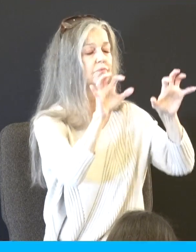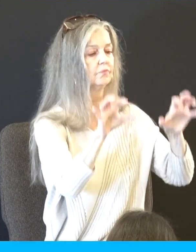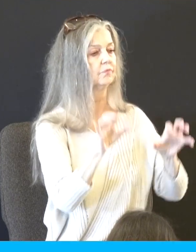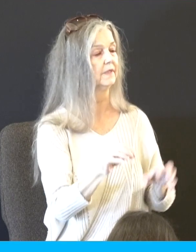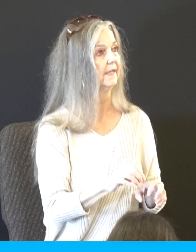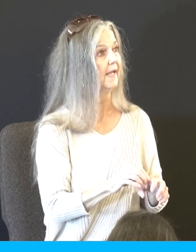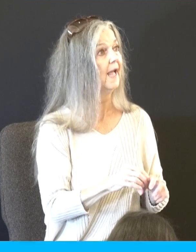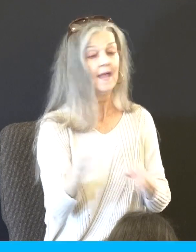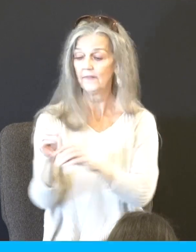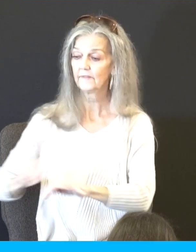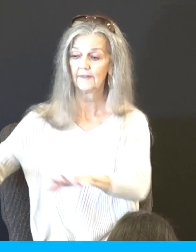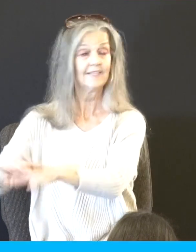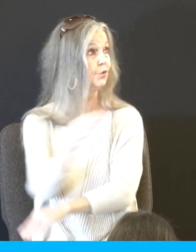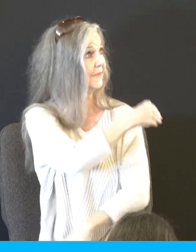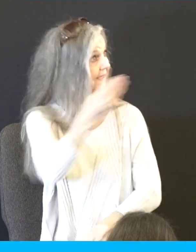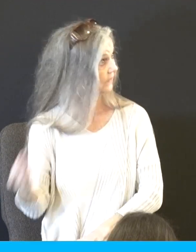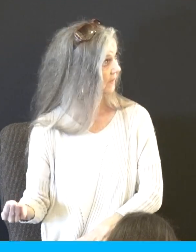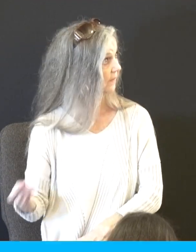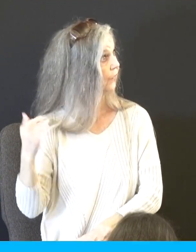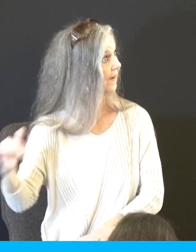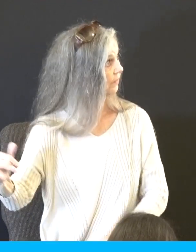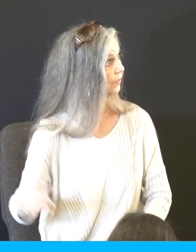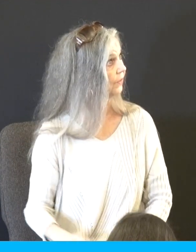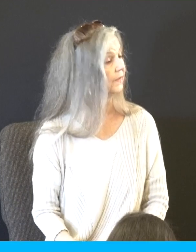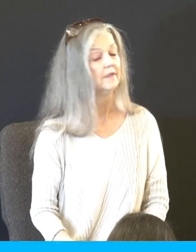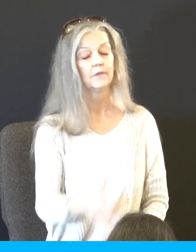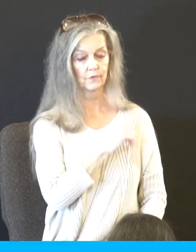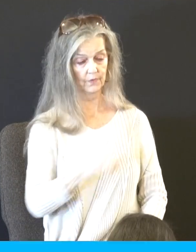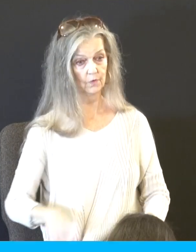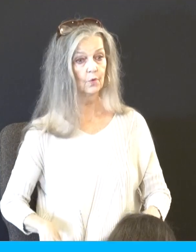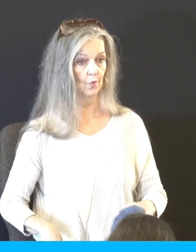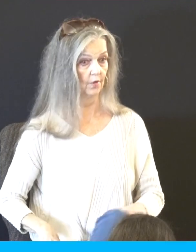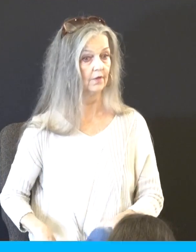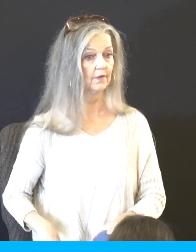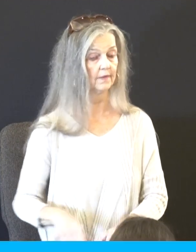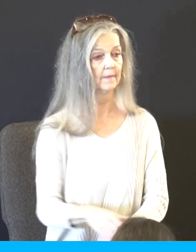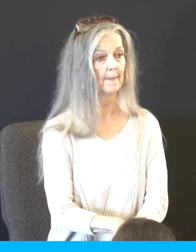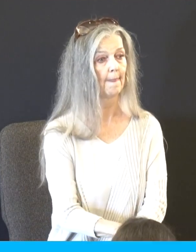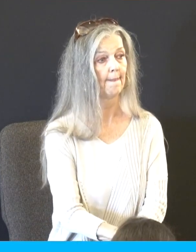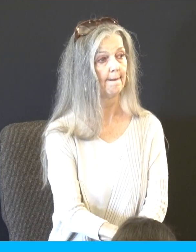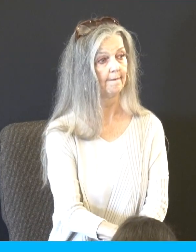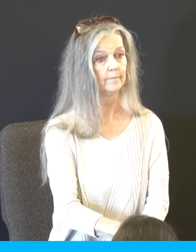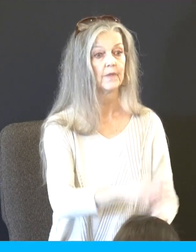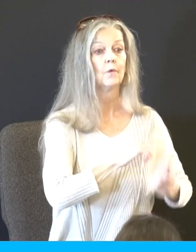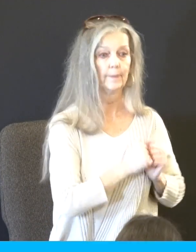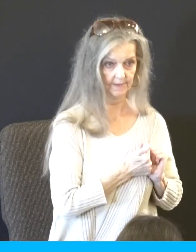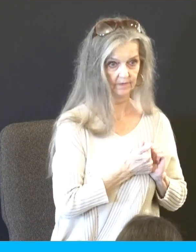and they shall inherit it forever. And so the Lord, Nacham, turned direction, go back, the only way we can describe, repented of these, sad, bad, whatever,